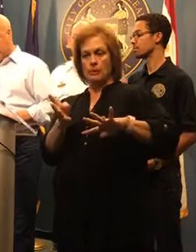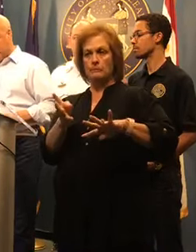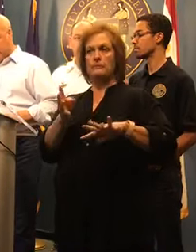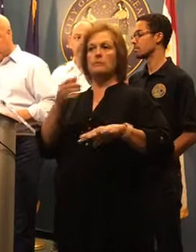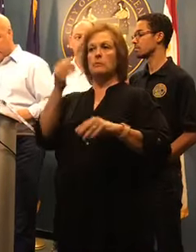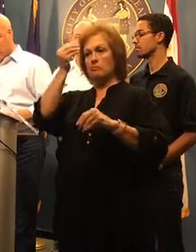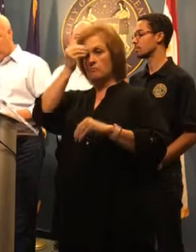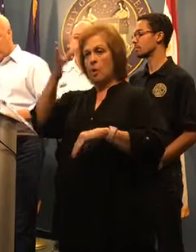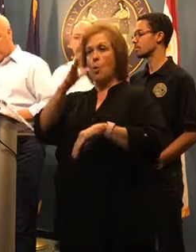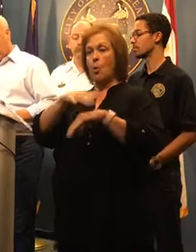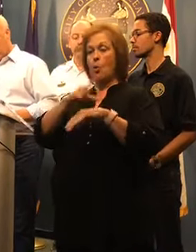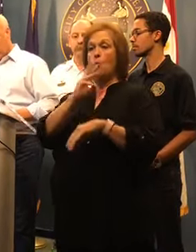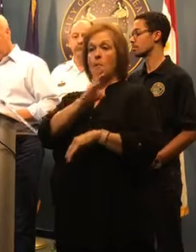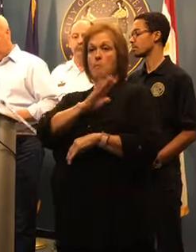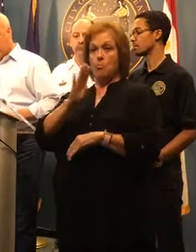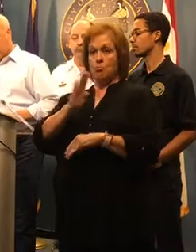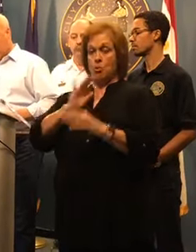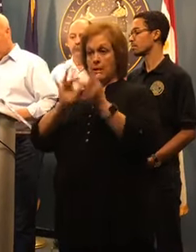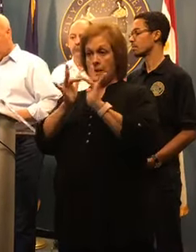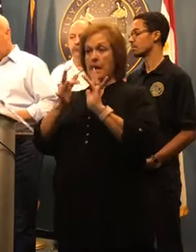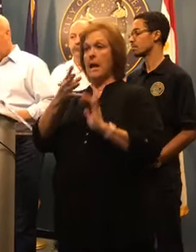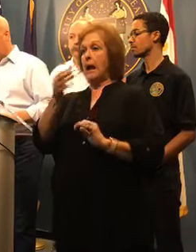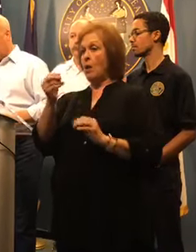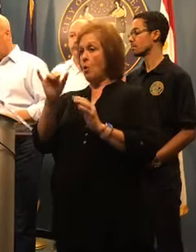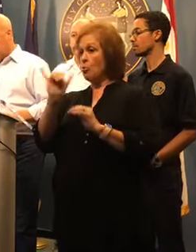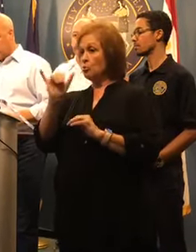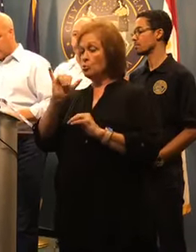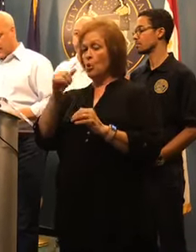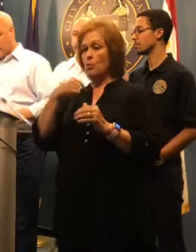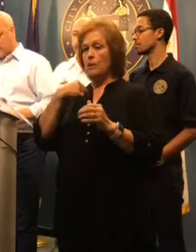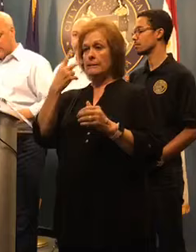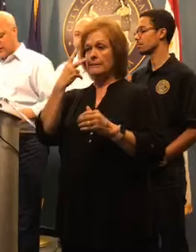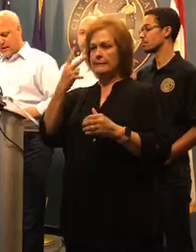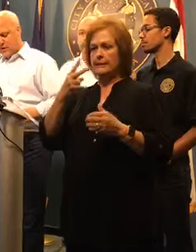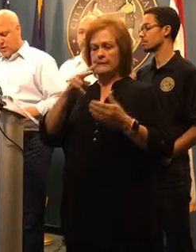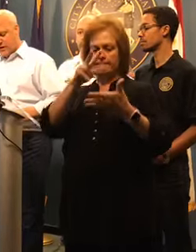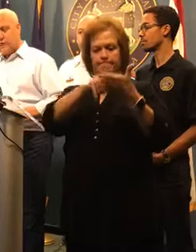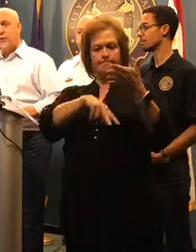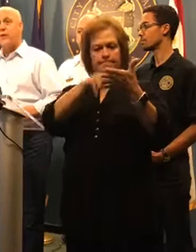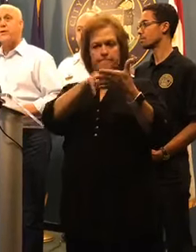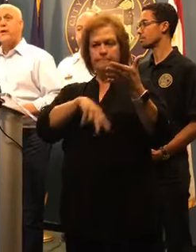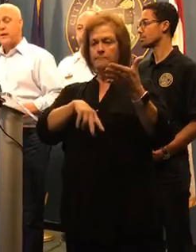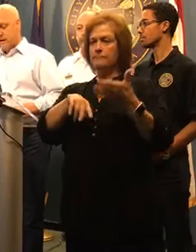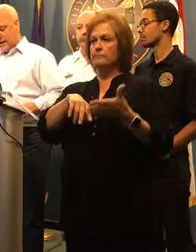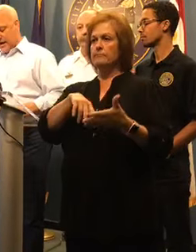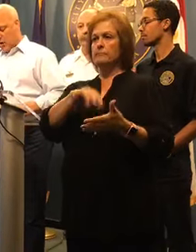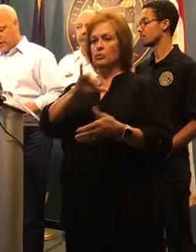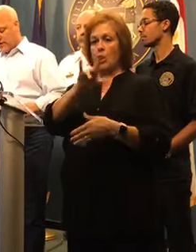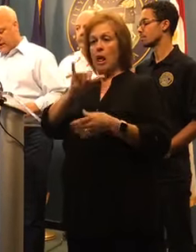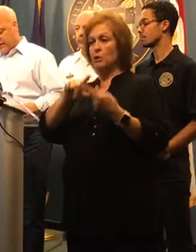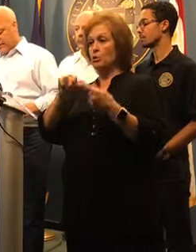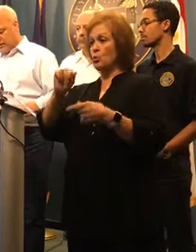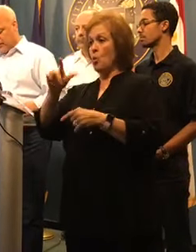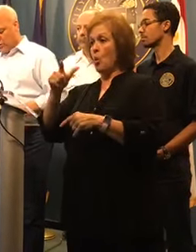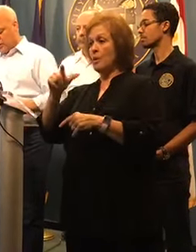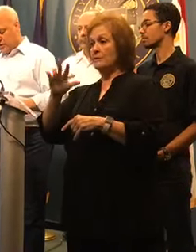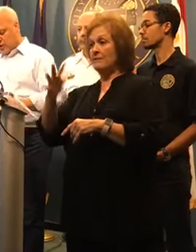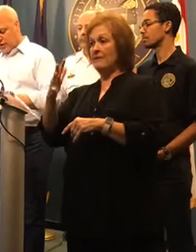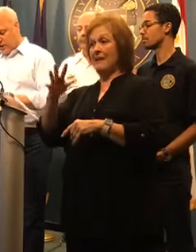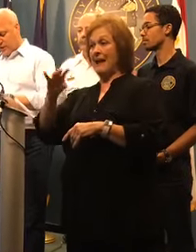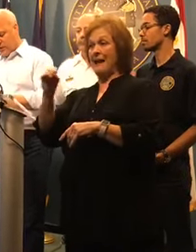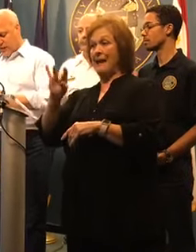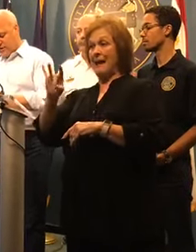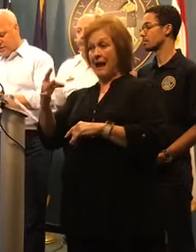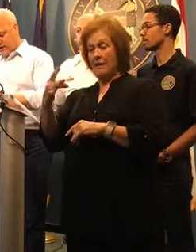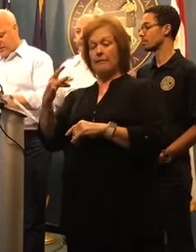website. We also have posted logs for the pump stations from July 22nd, August 5th, and August 8th. We're still